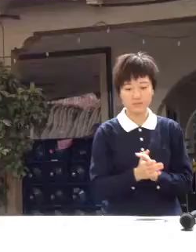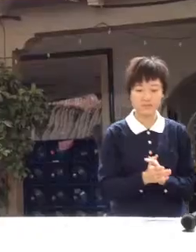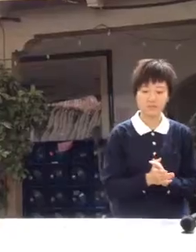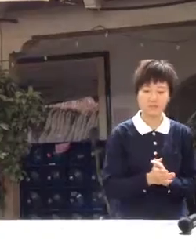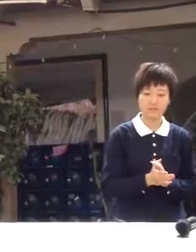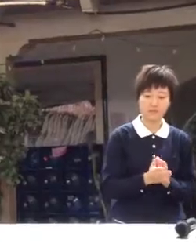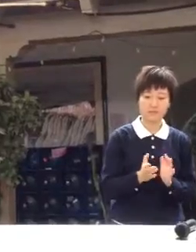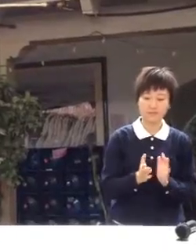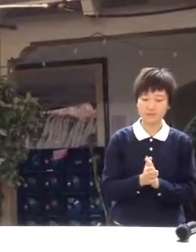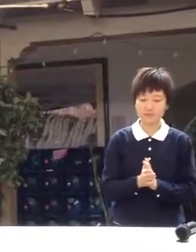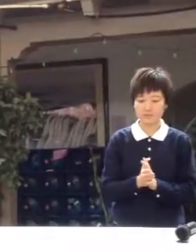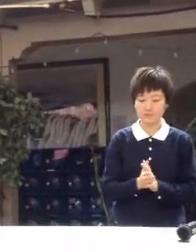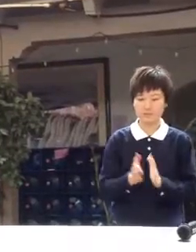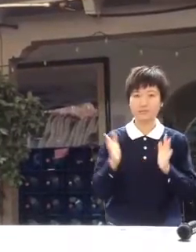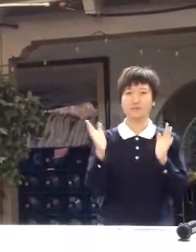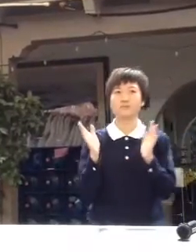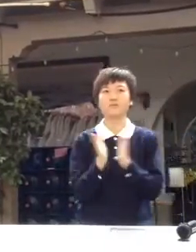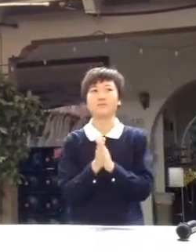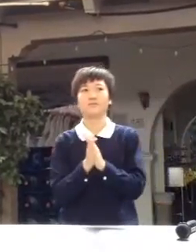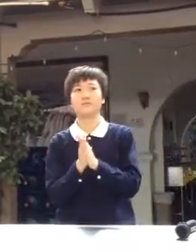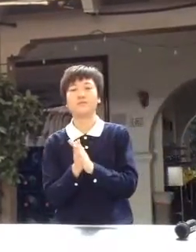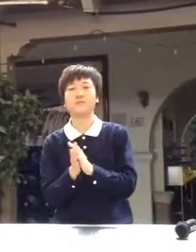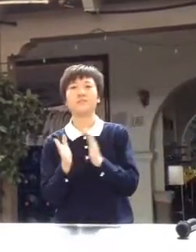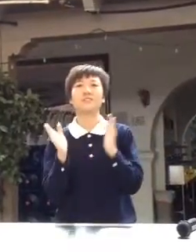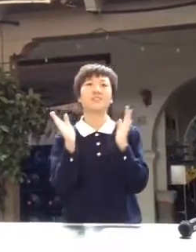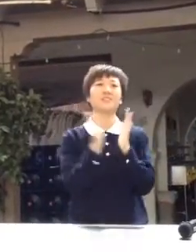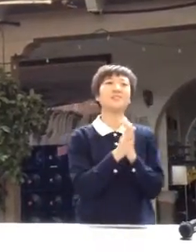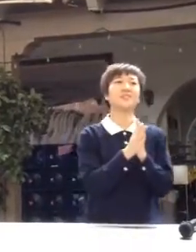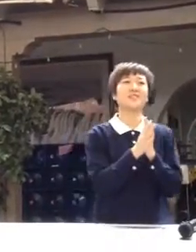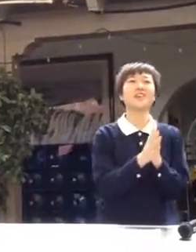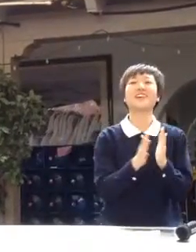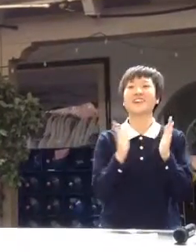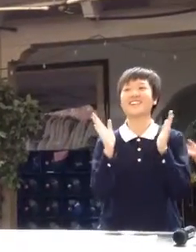I am young,